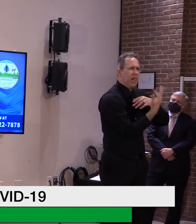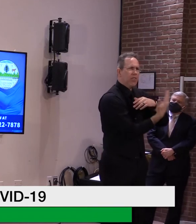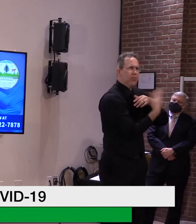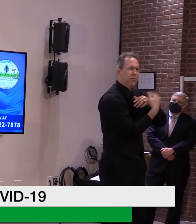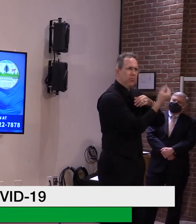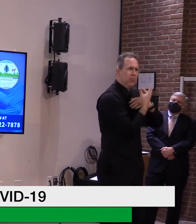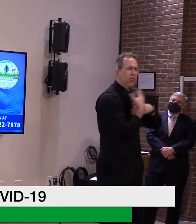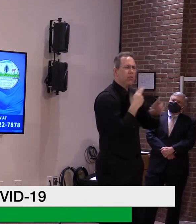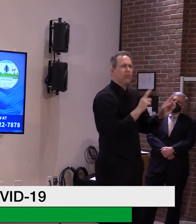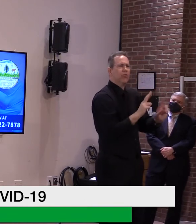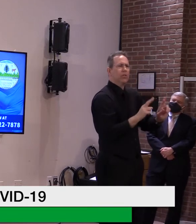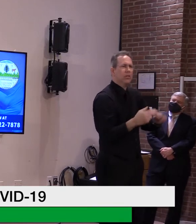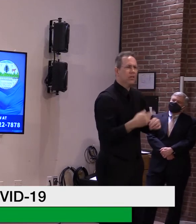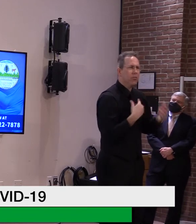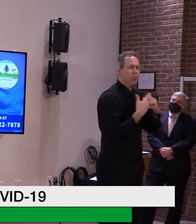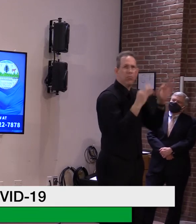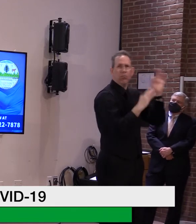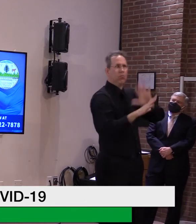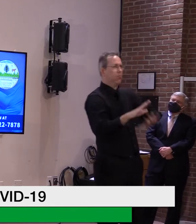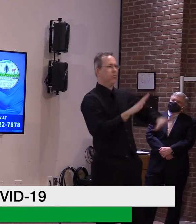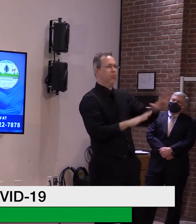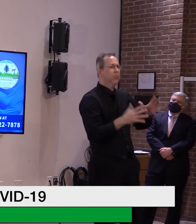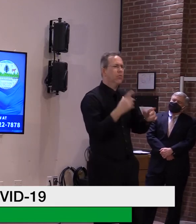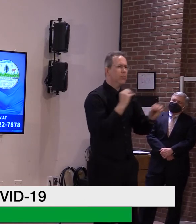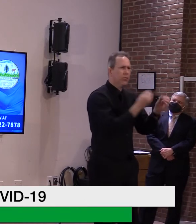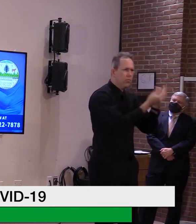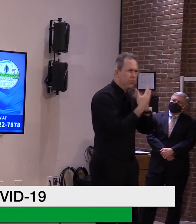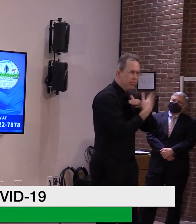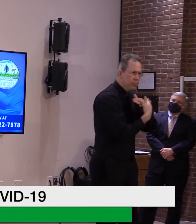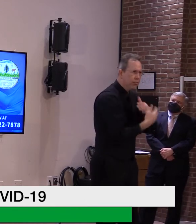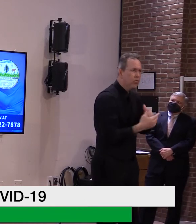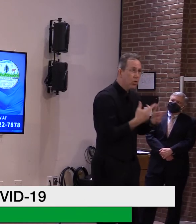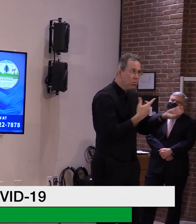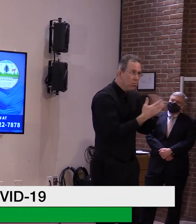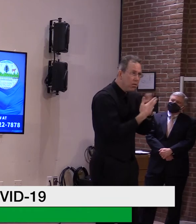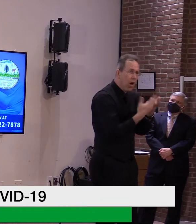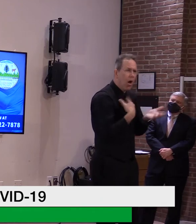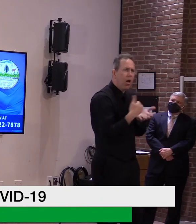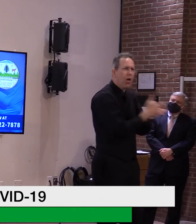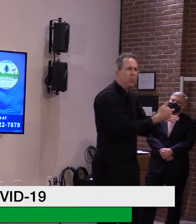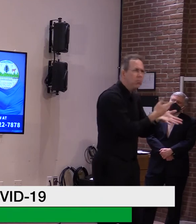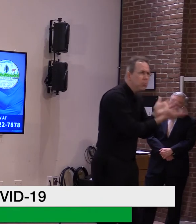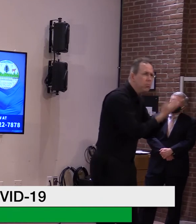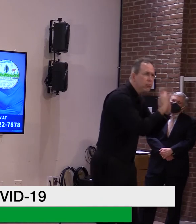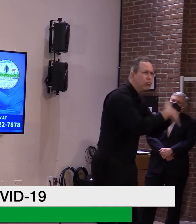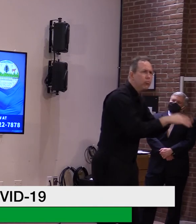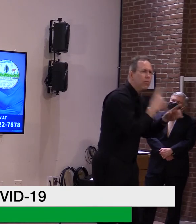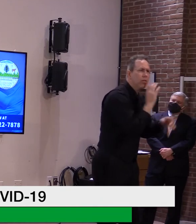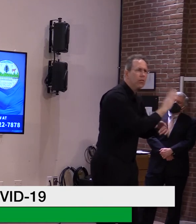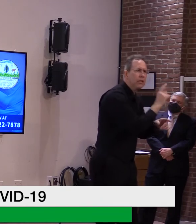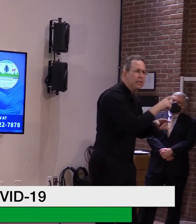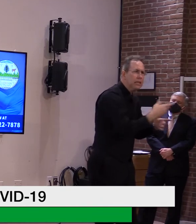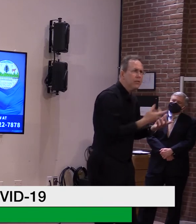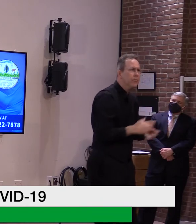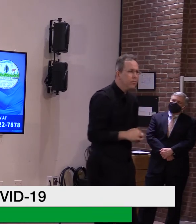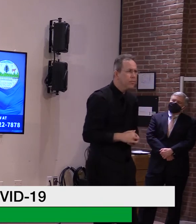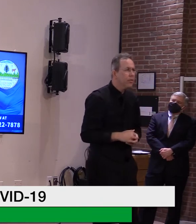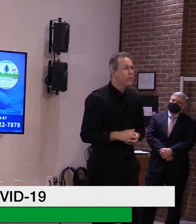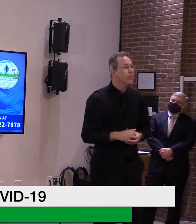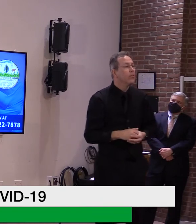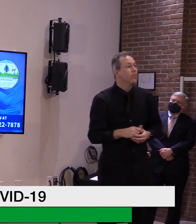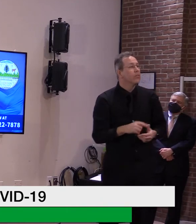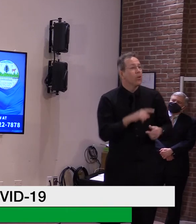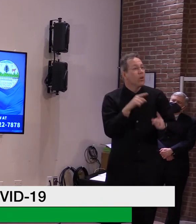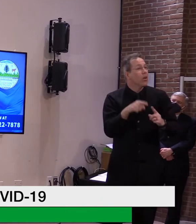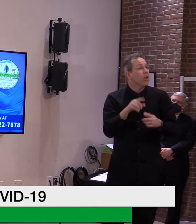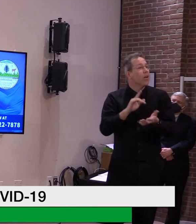why I'm concerned in some respects with the, even with the pharmacies and, and some of the contracts that the federal government has directly